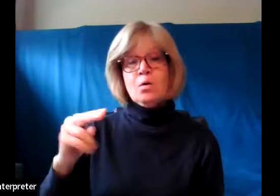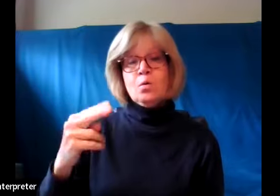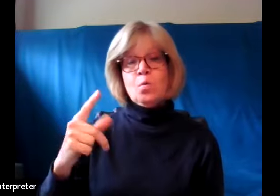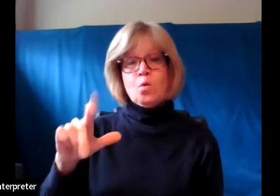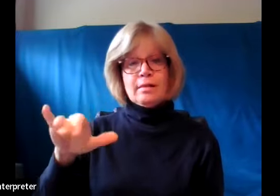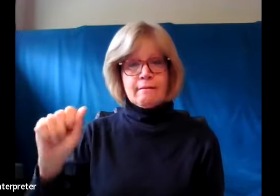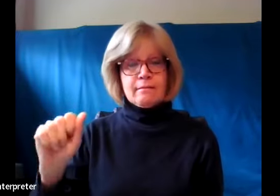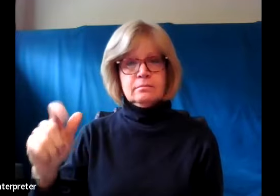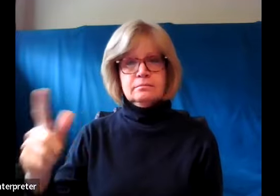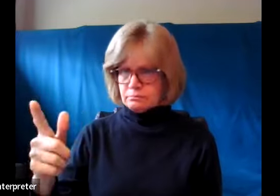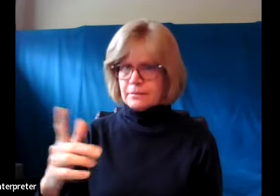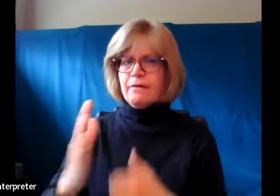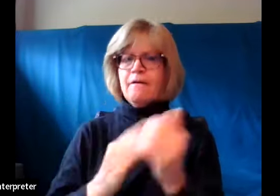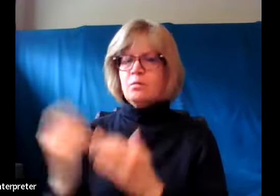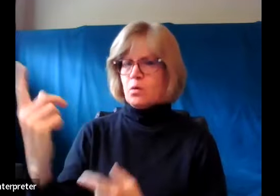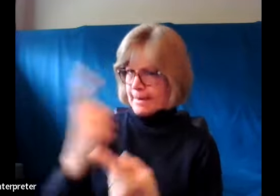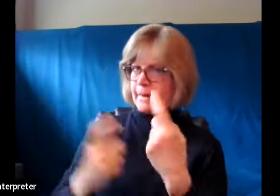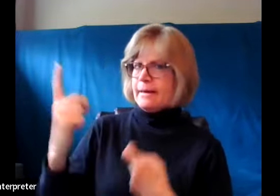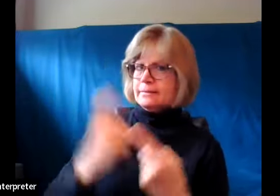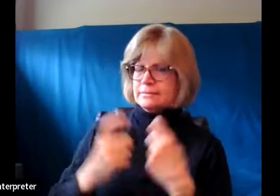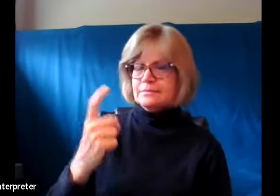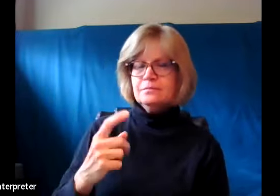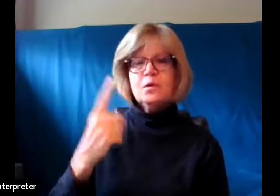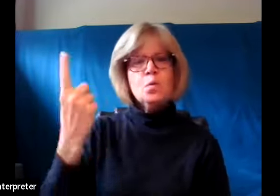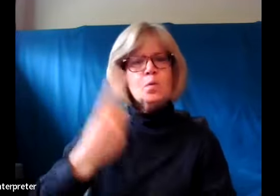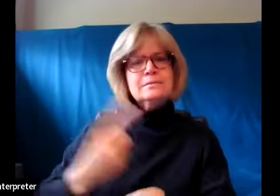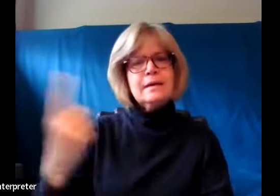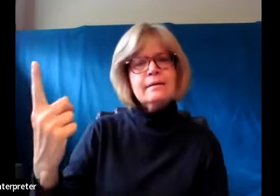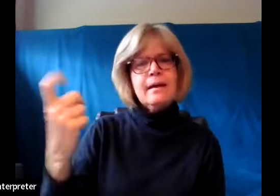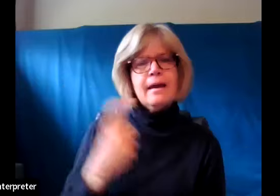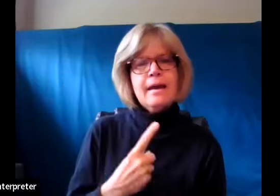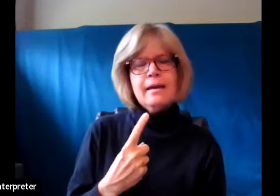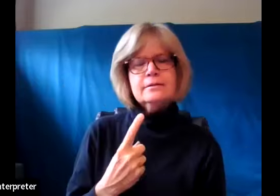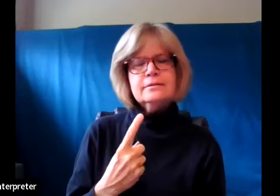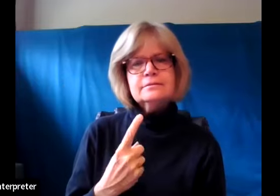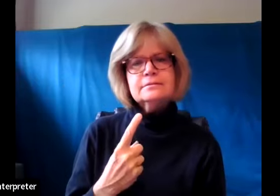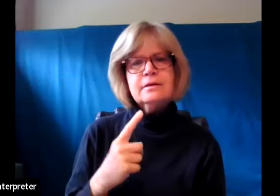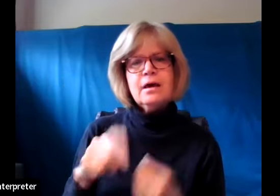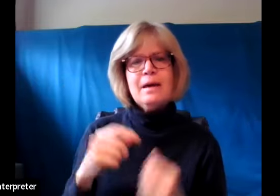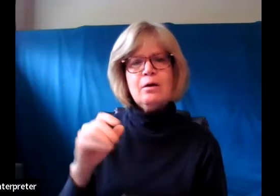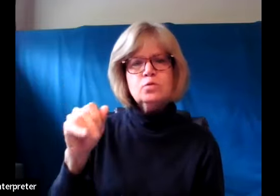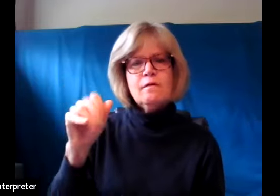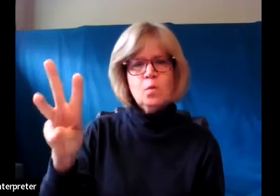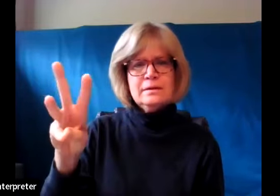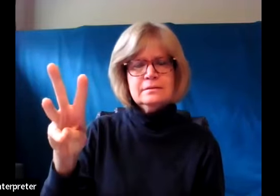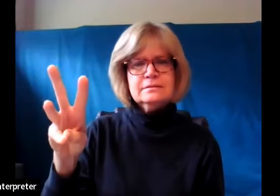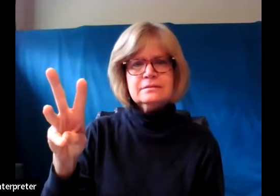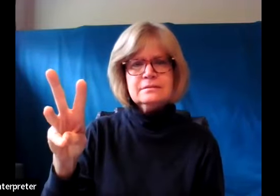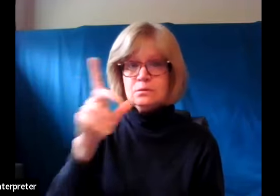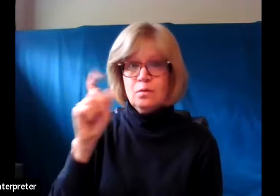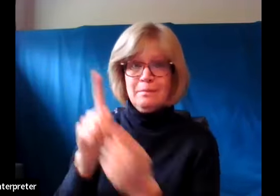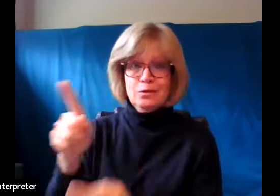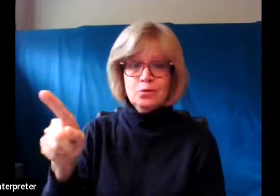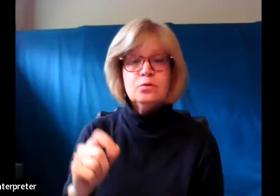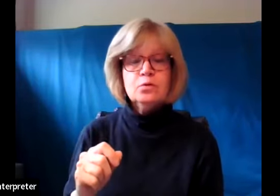asking me questions that she had. Remember one day she asked me about the Jehovah's Witnesses that she'd run into.